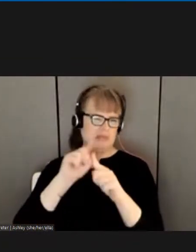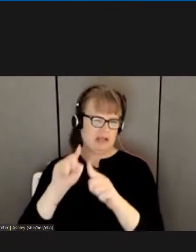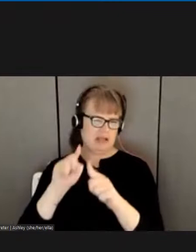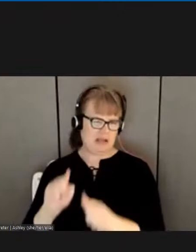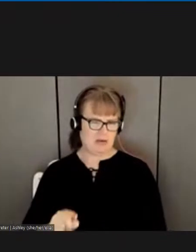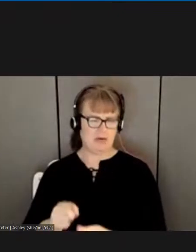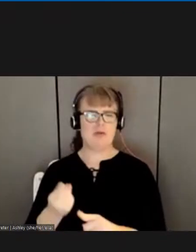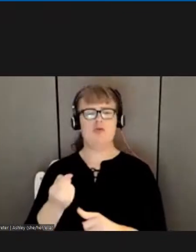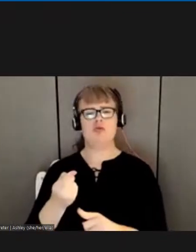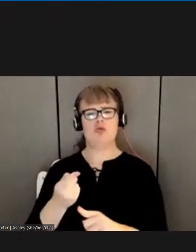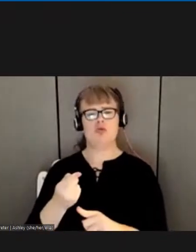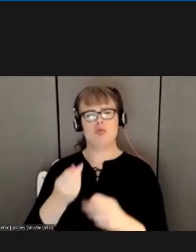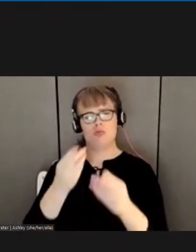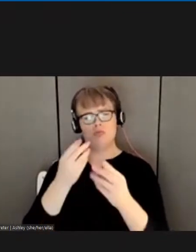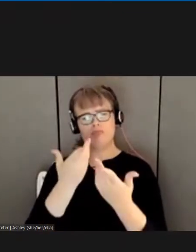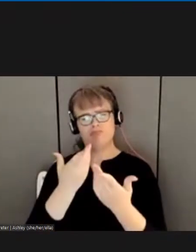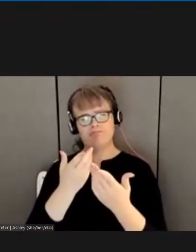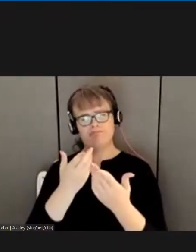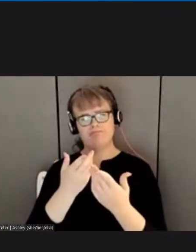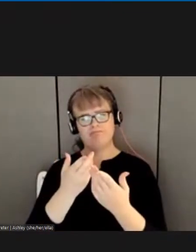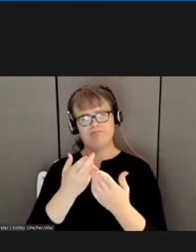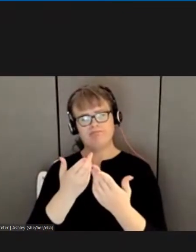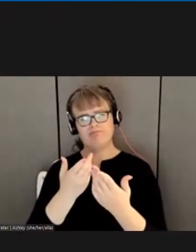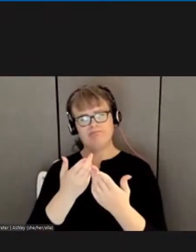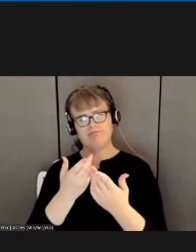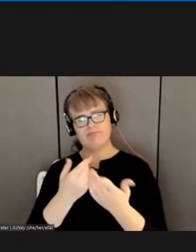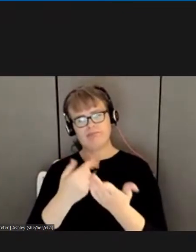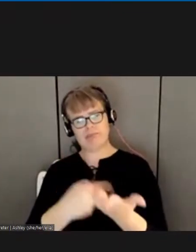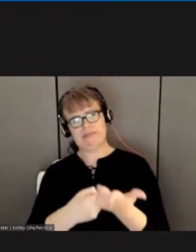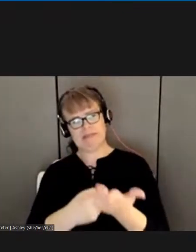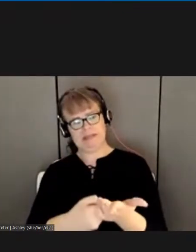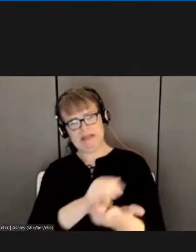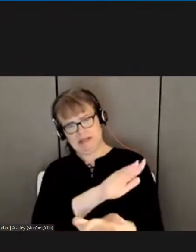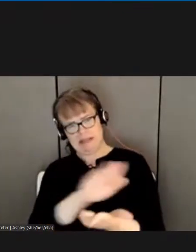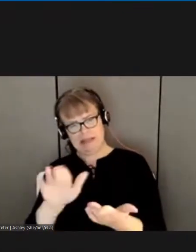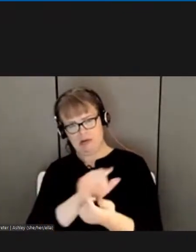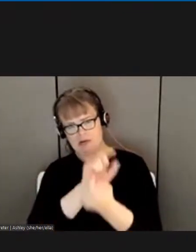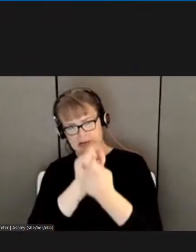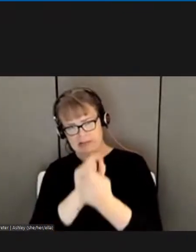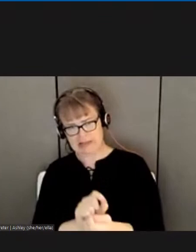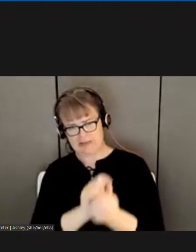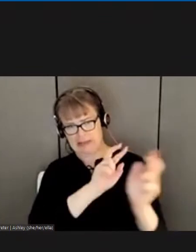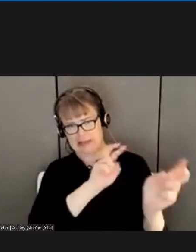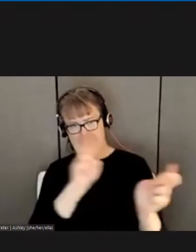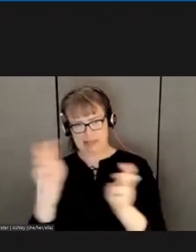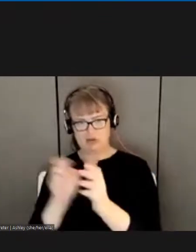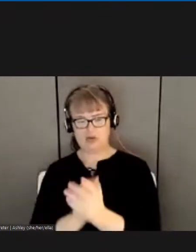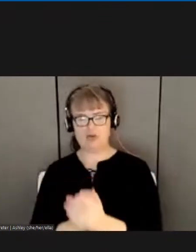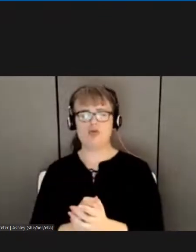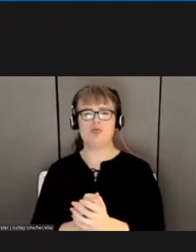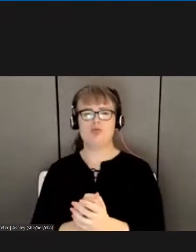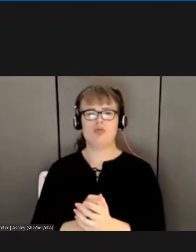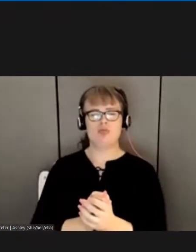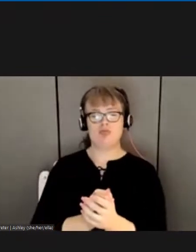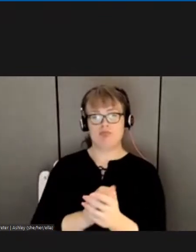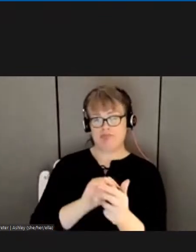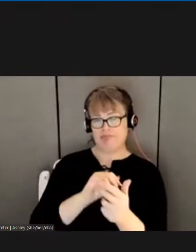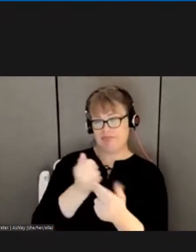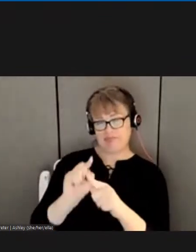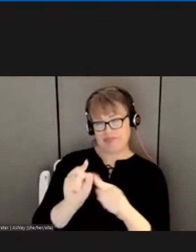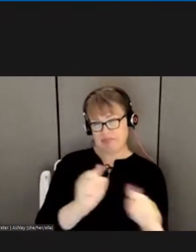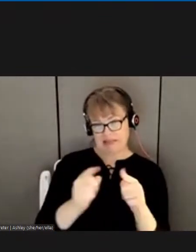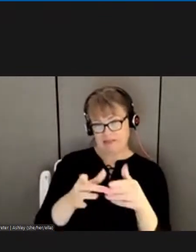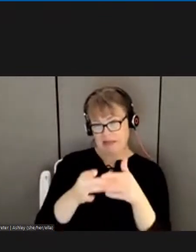have. And they want it resolved in this contract. They've solicited ideas from their membership and they brought them forward.